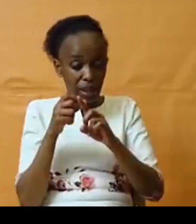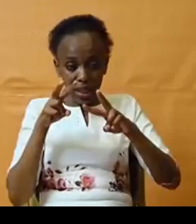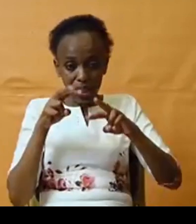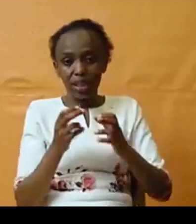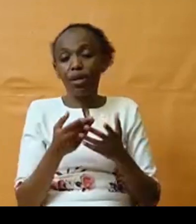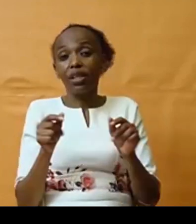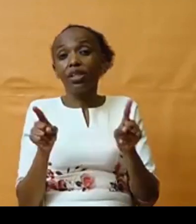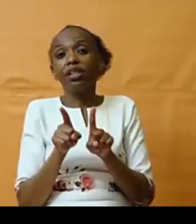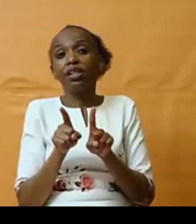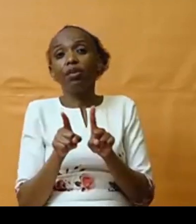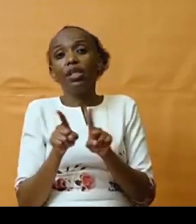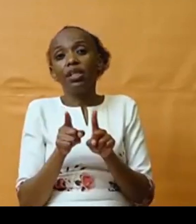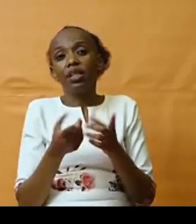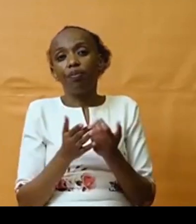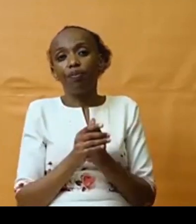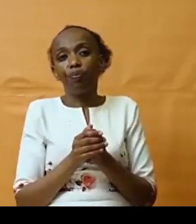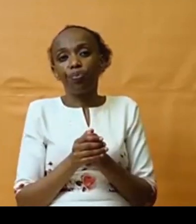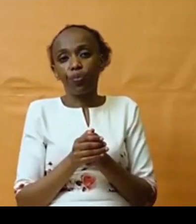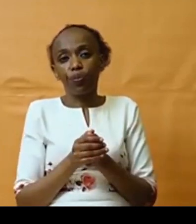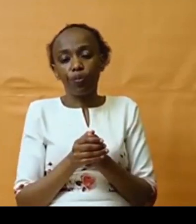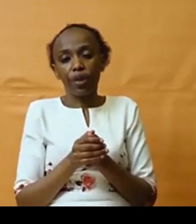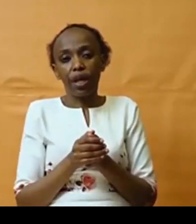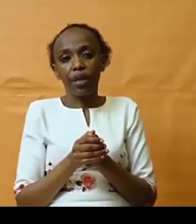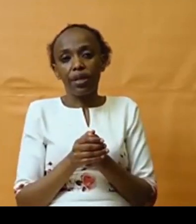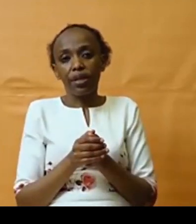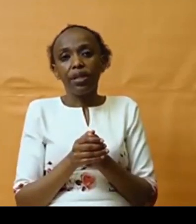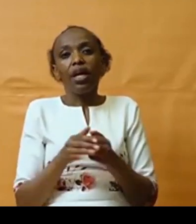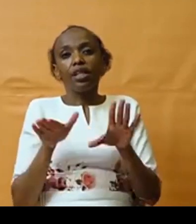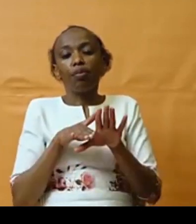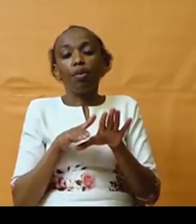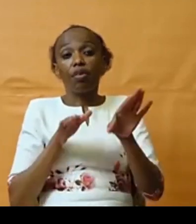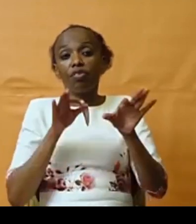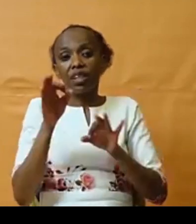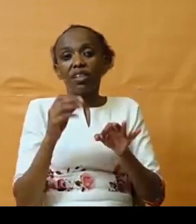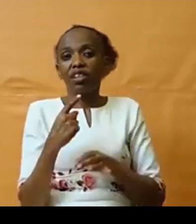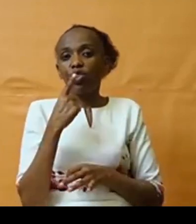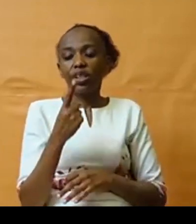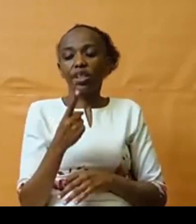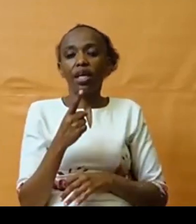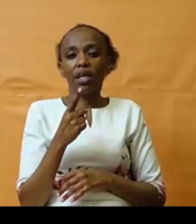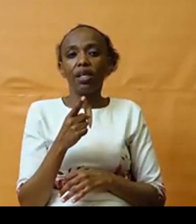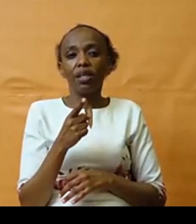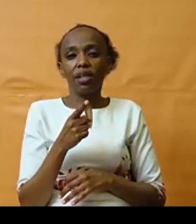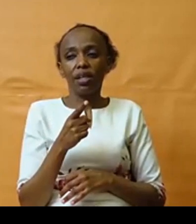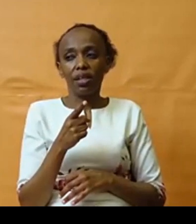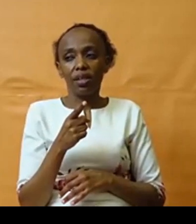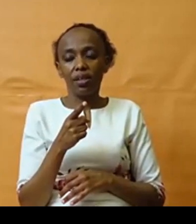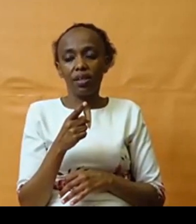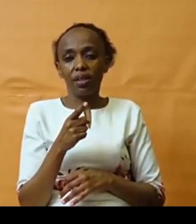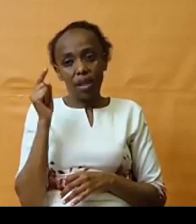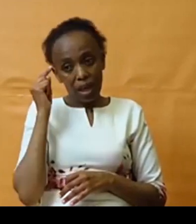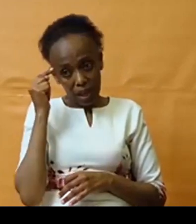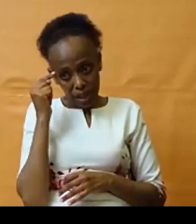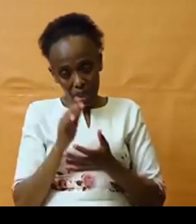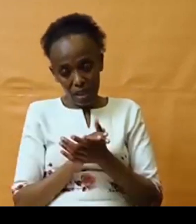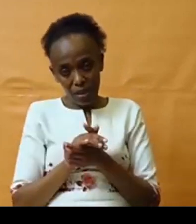just as a matter of justice to say, I mean, I think we